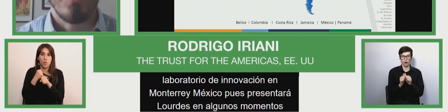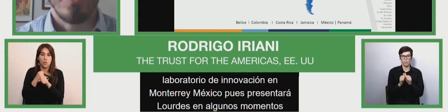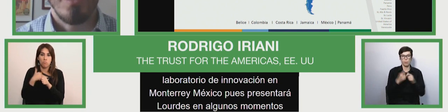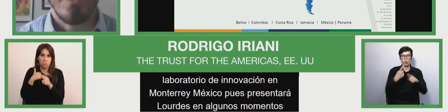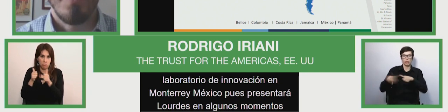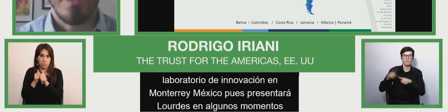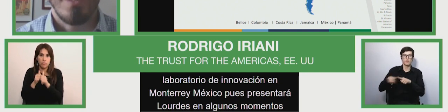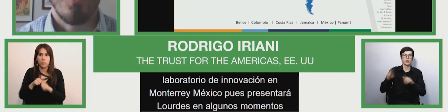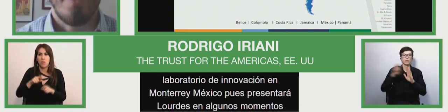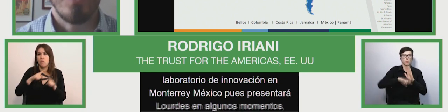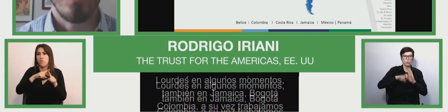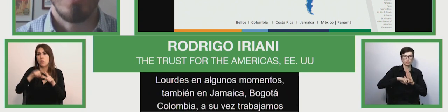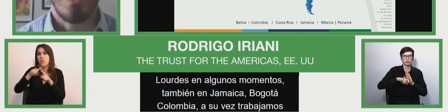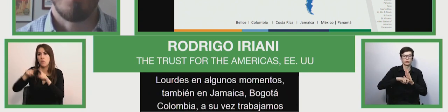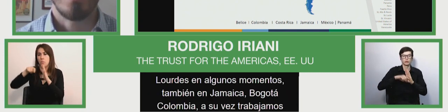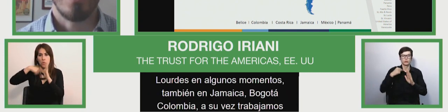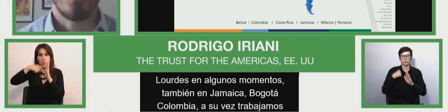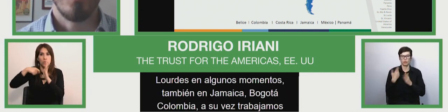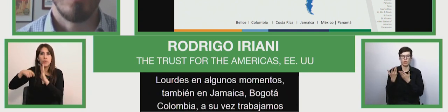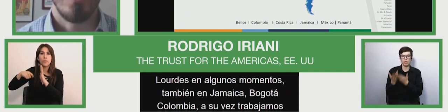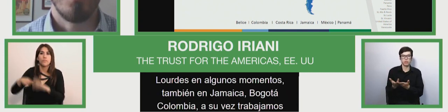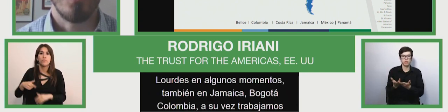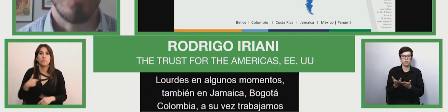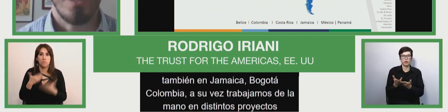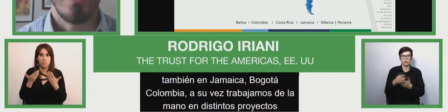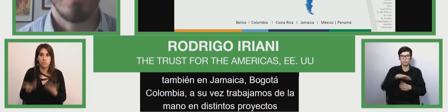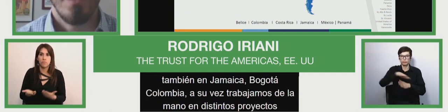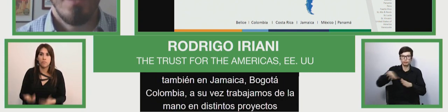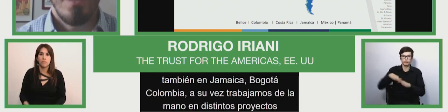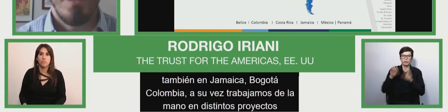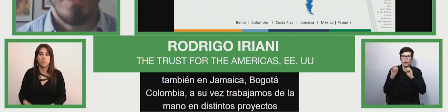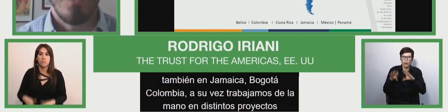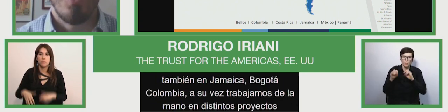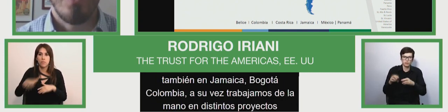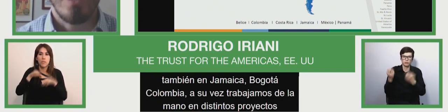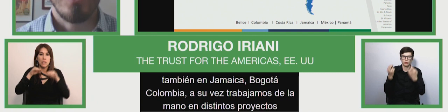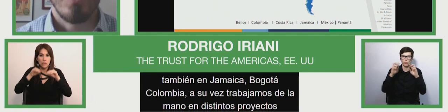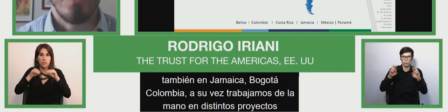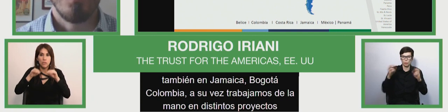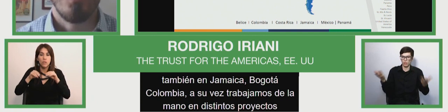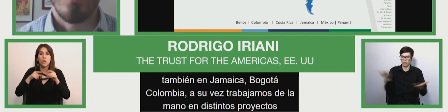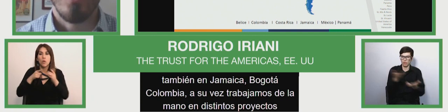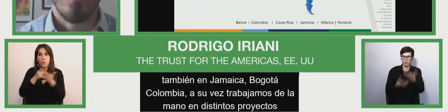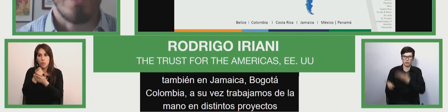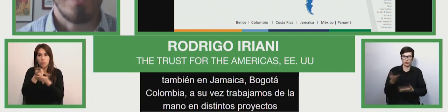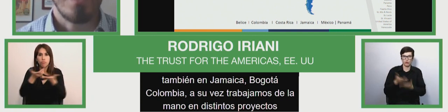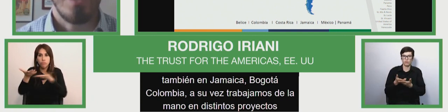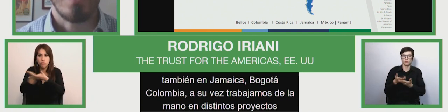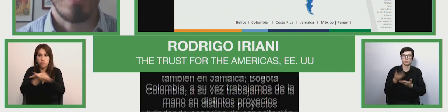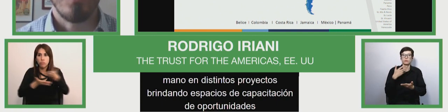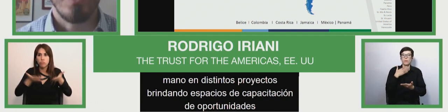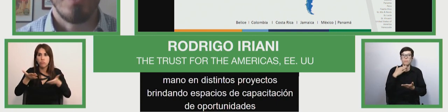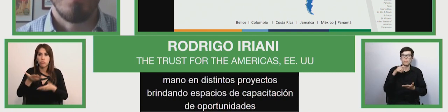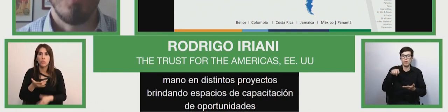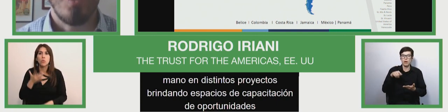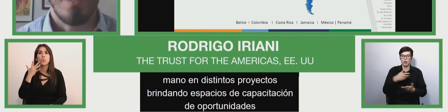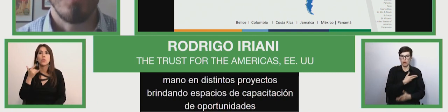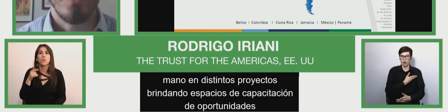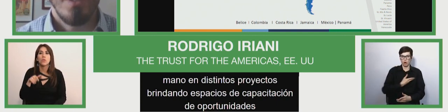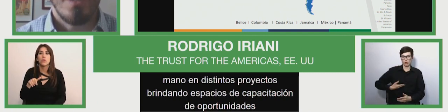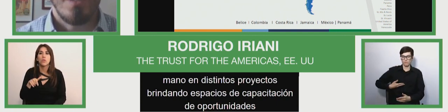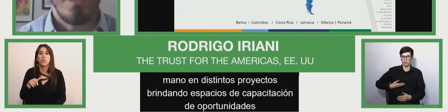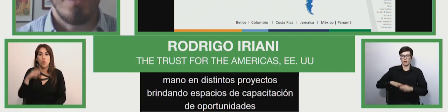but also in kingston jamaica bogota colombia and also working with different